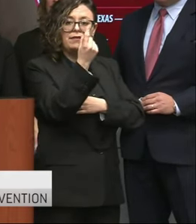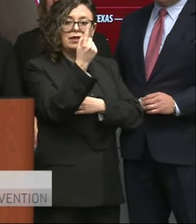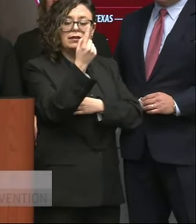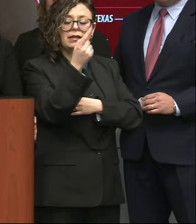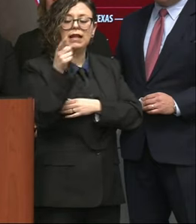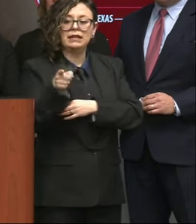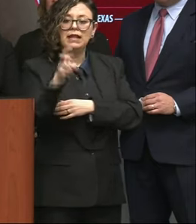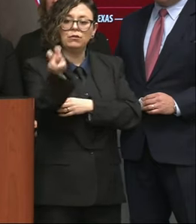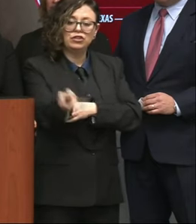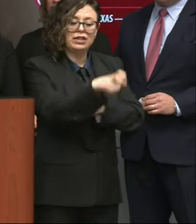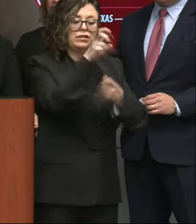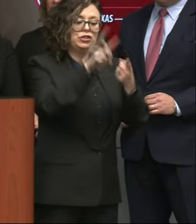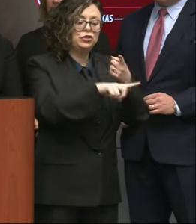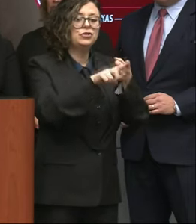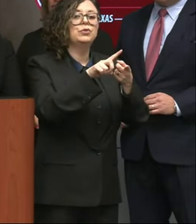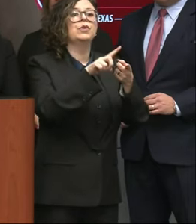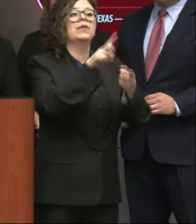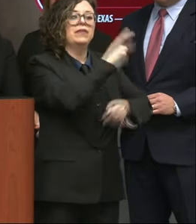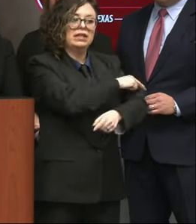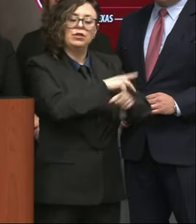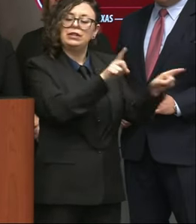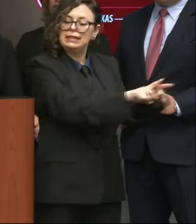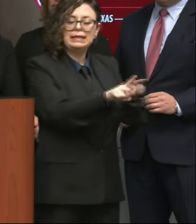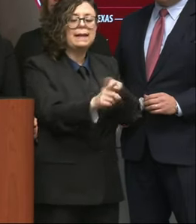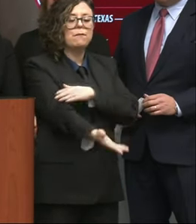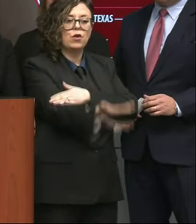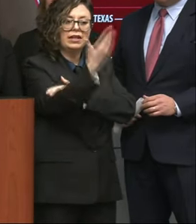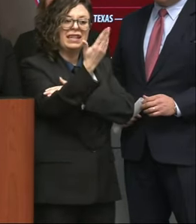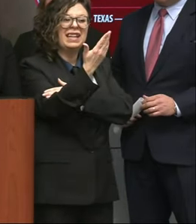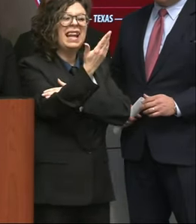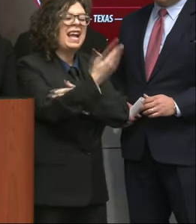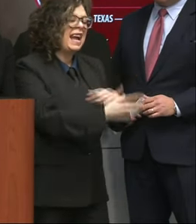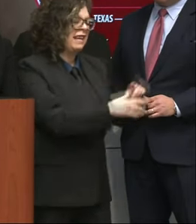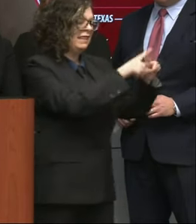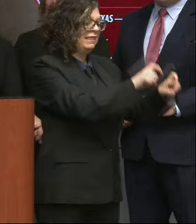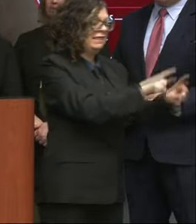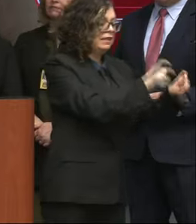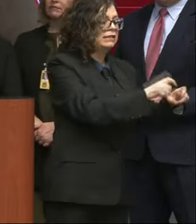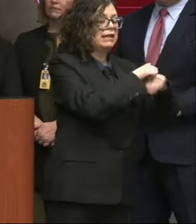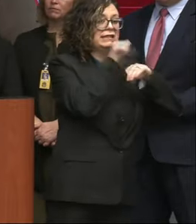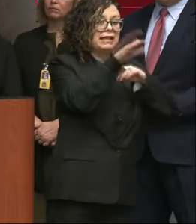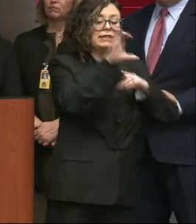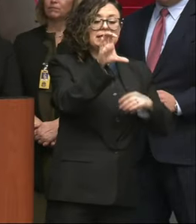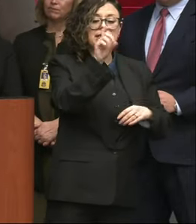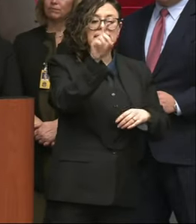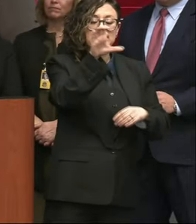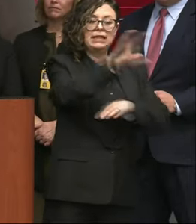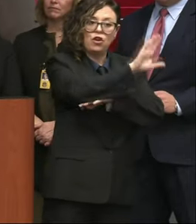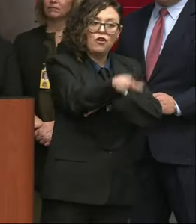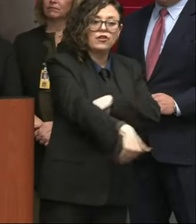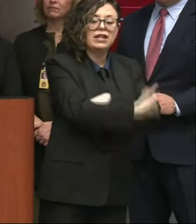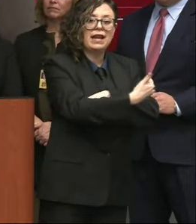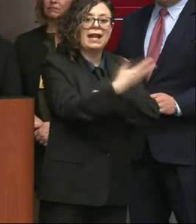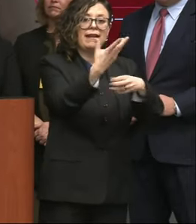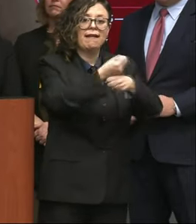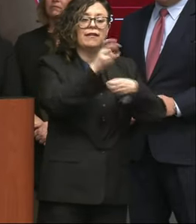transported to the hospital that morning and samples were taken and sent to CDC overnight and we received the result about